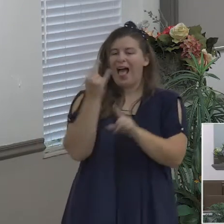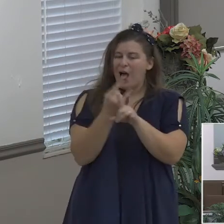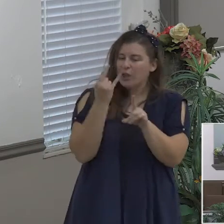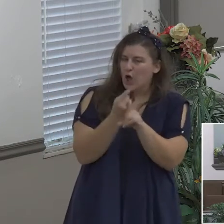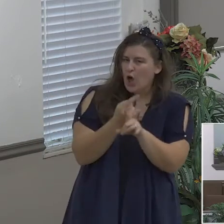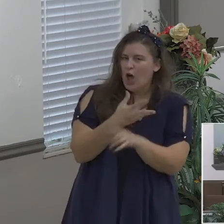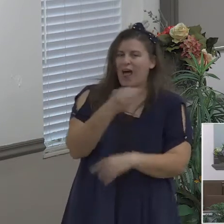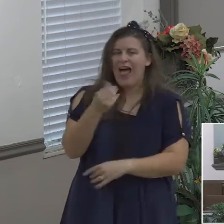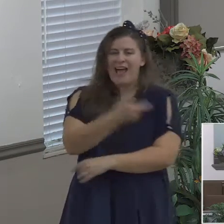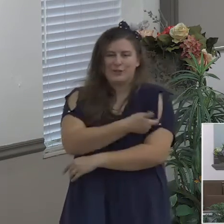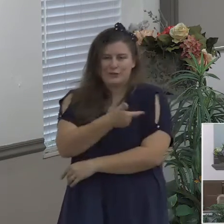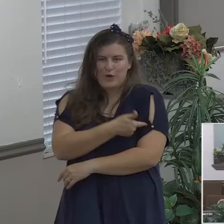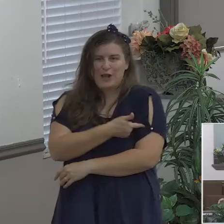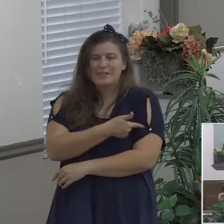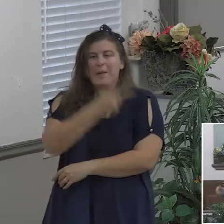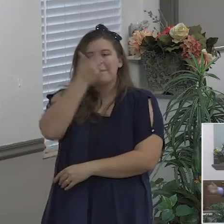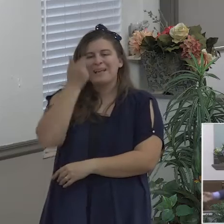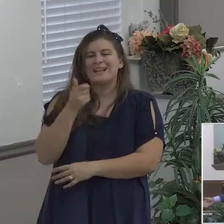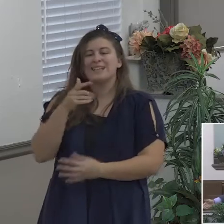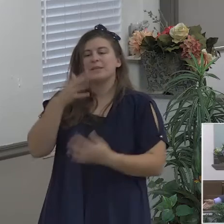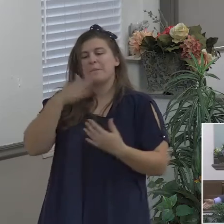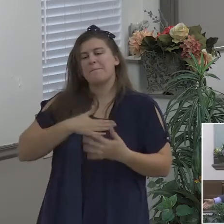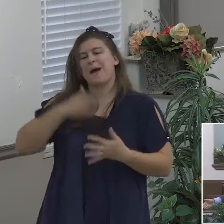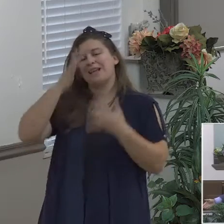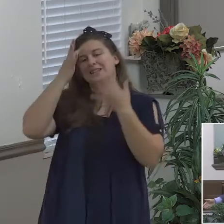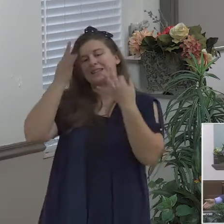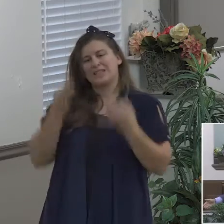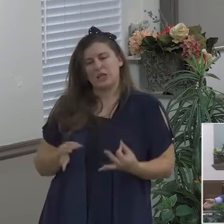make a different choice